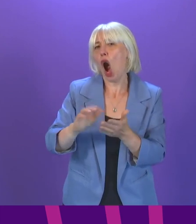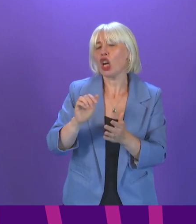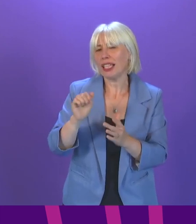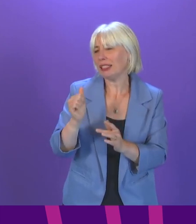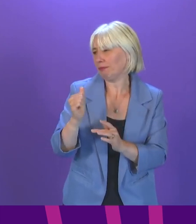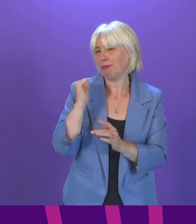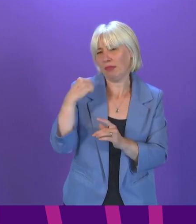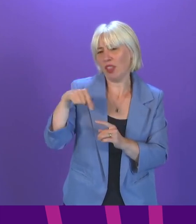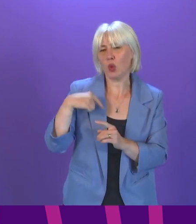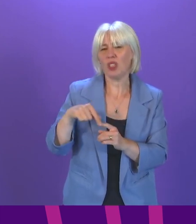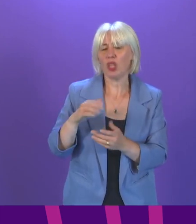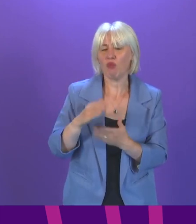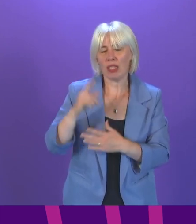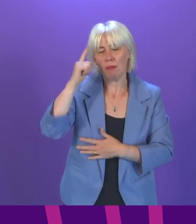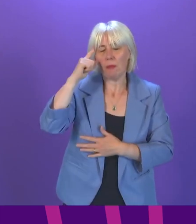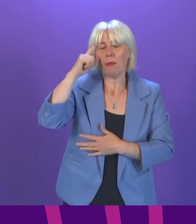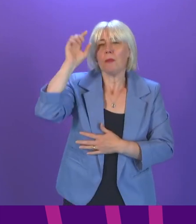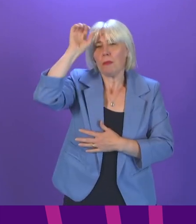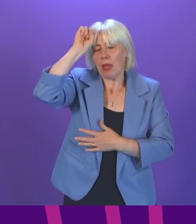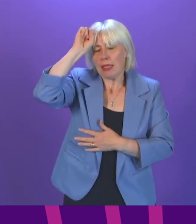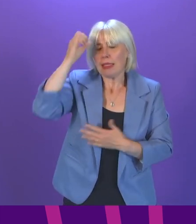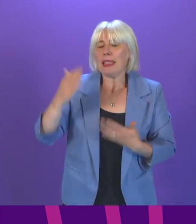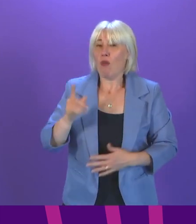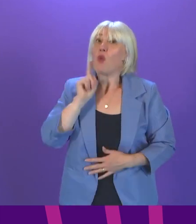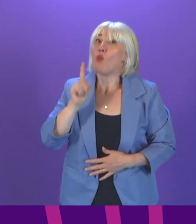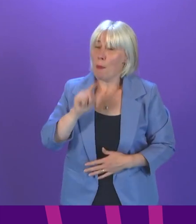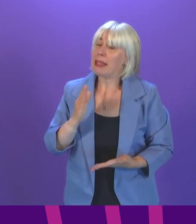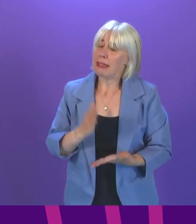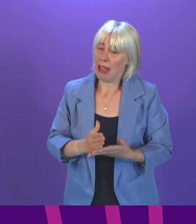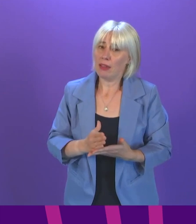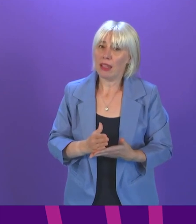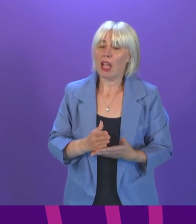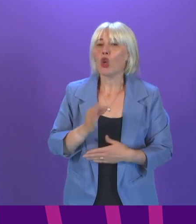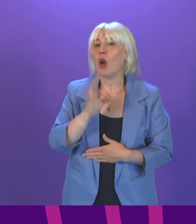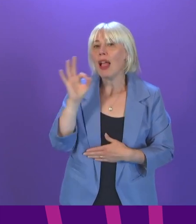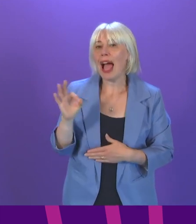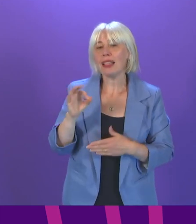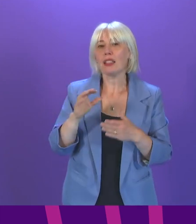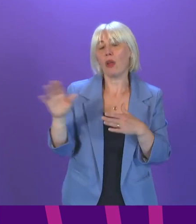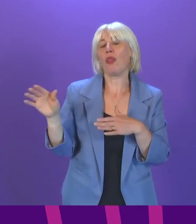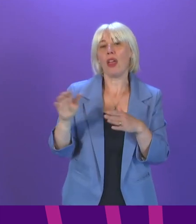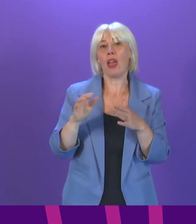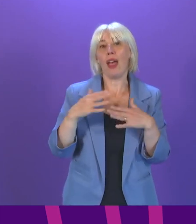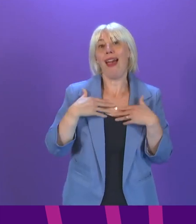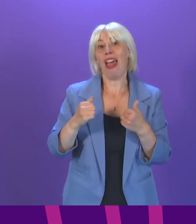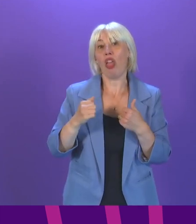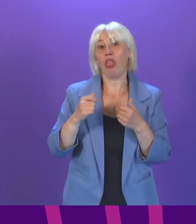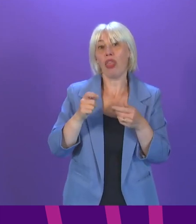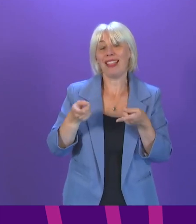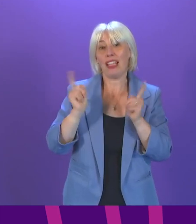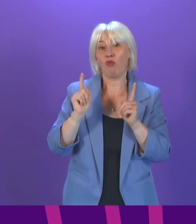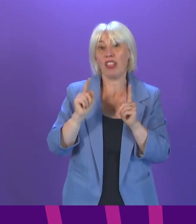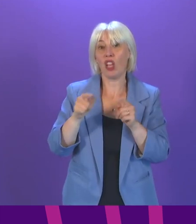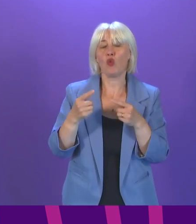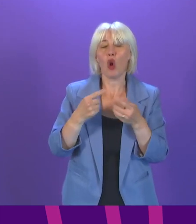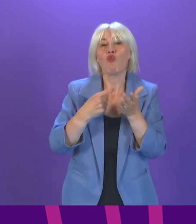uppermost in many people's and particularly many women's minds. I'm going to ask the Health Secretary to write in detail and put the letter in spice about the different referral pathways.